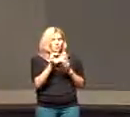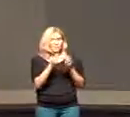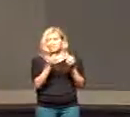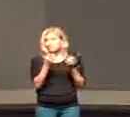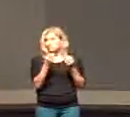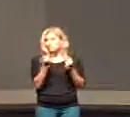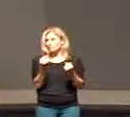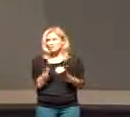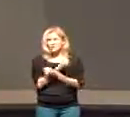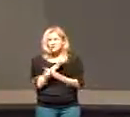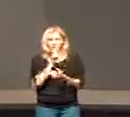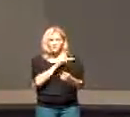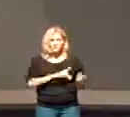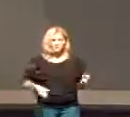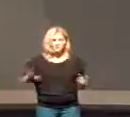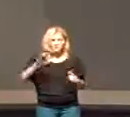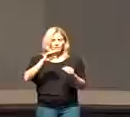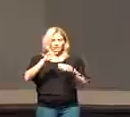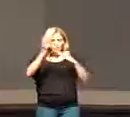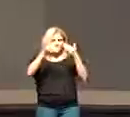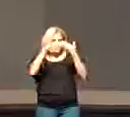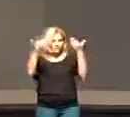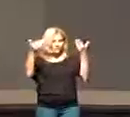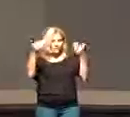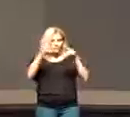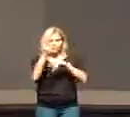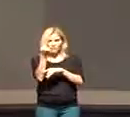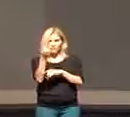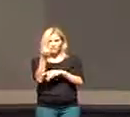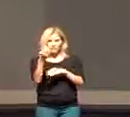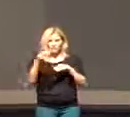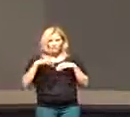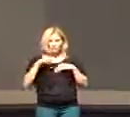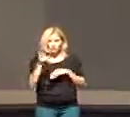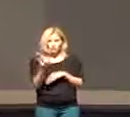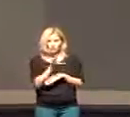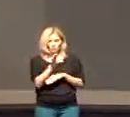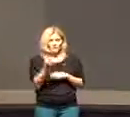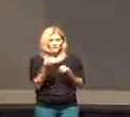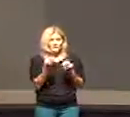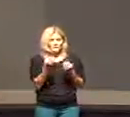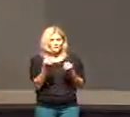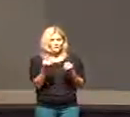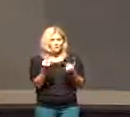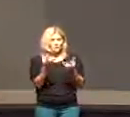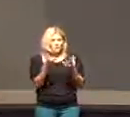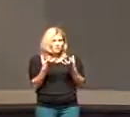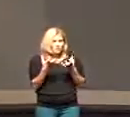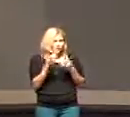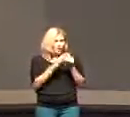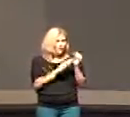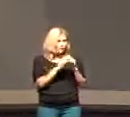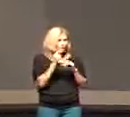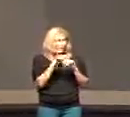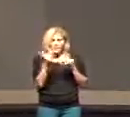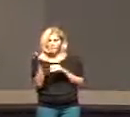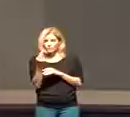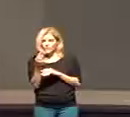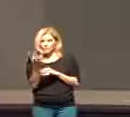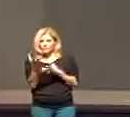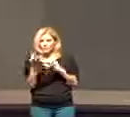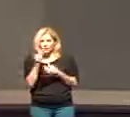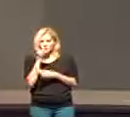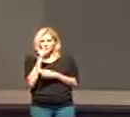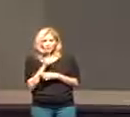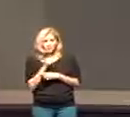in heaven but few who bear his cross he has many who desire comfort but few who desire